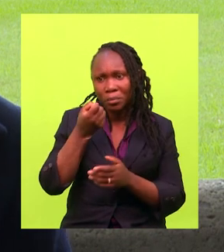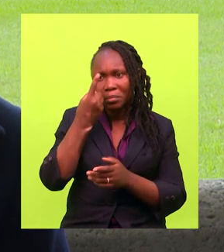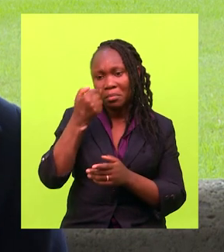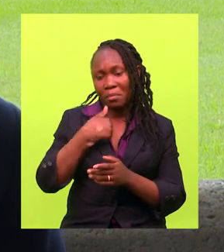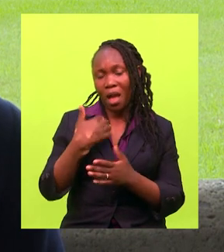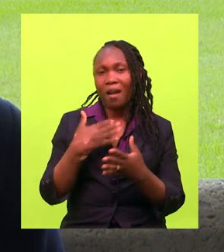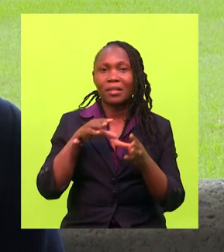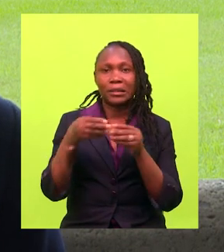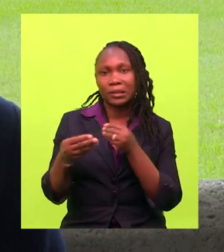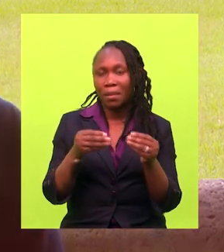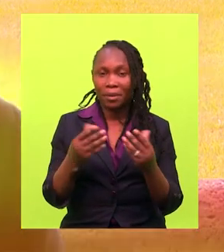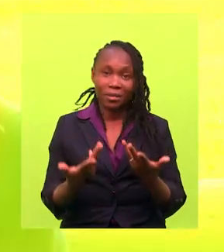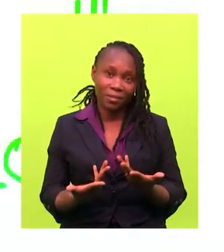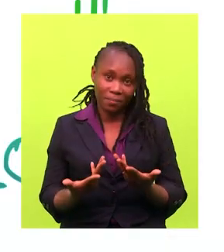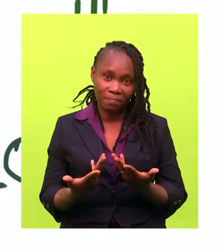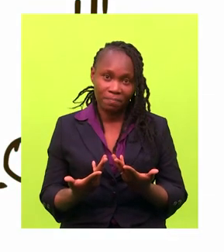came to realise that I'm disabled.